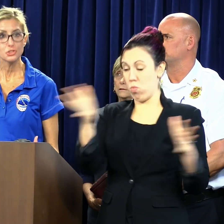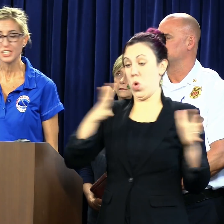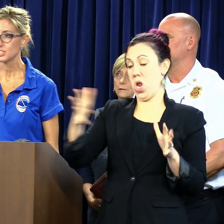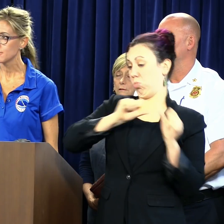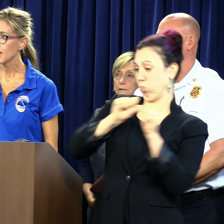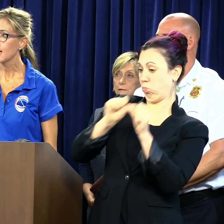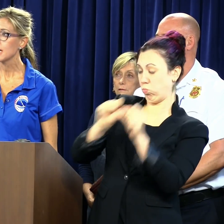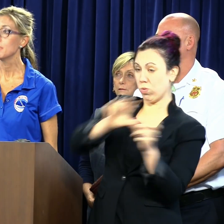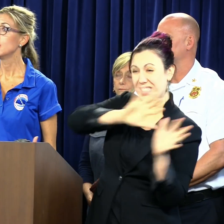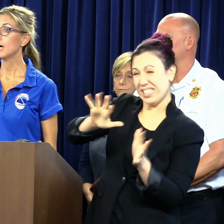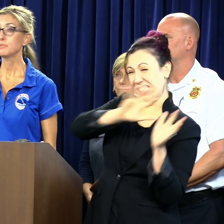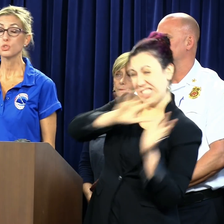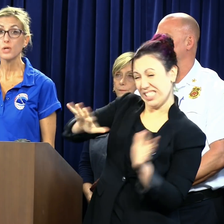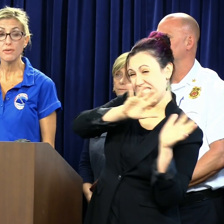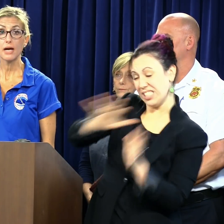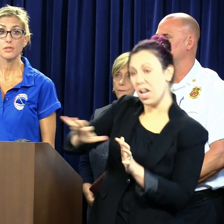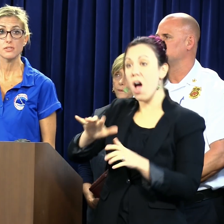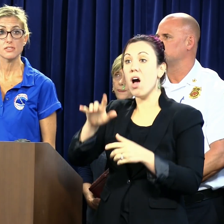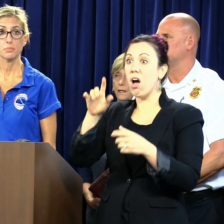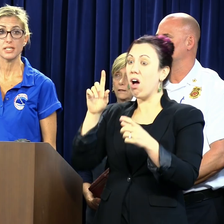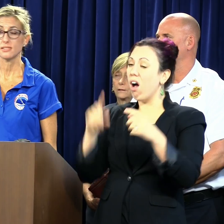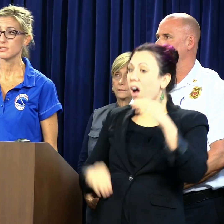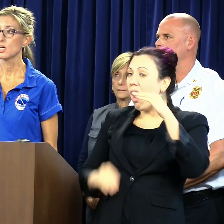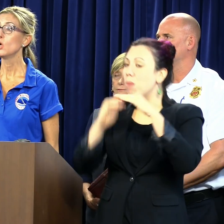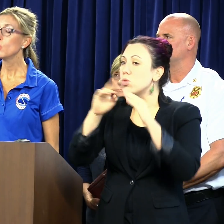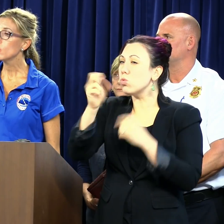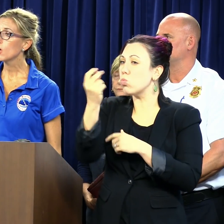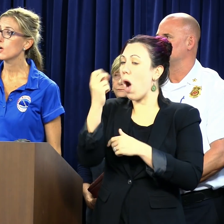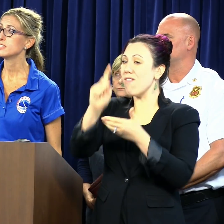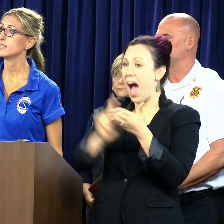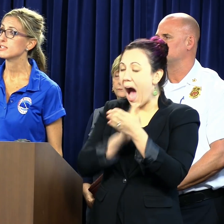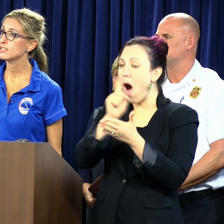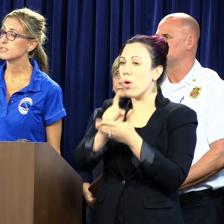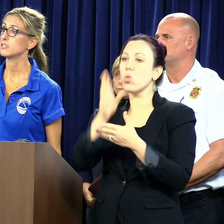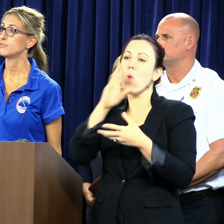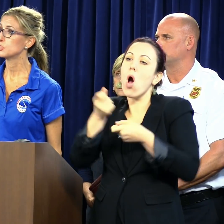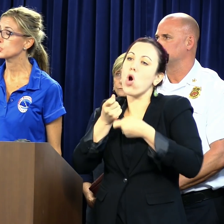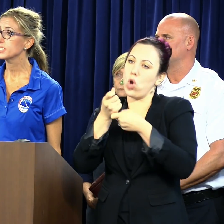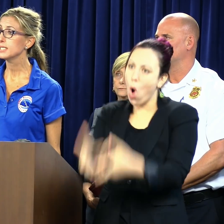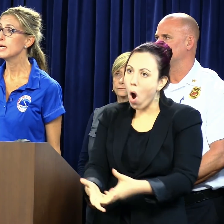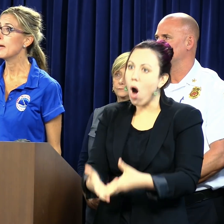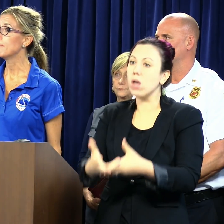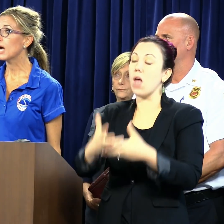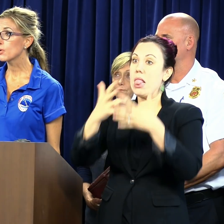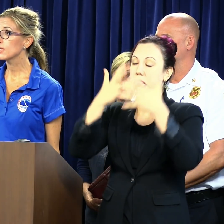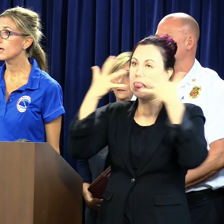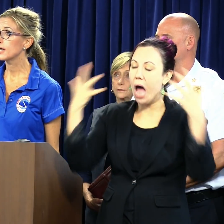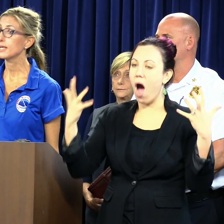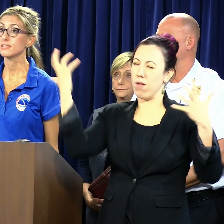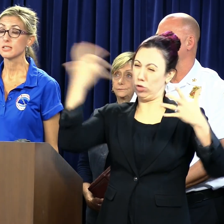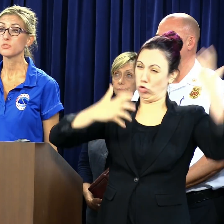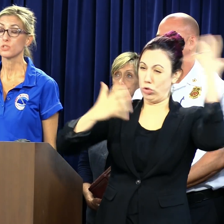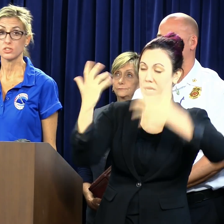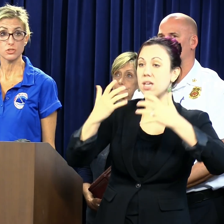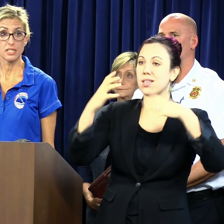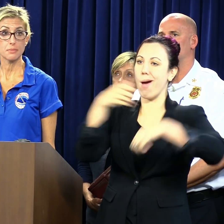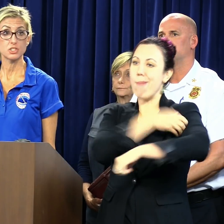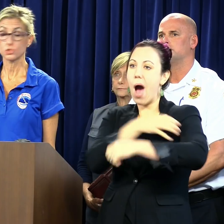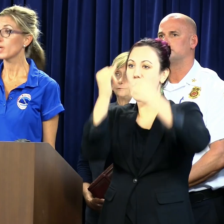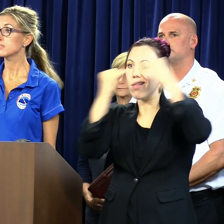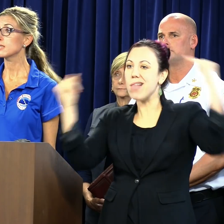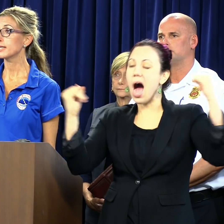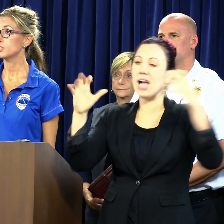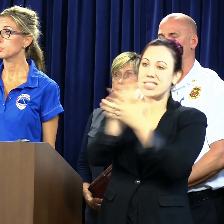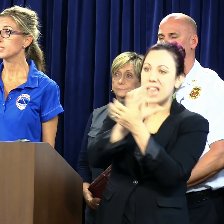an extended duration of time, up to 12 hours in some places, will cause extensive tree, power line, and some structural